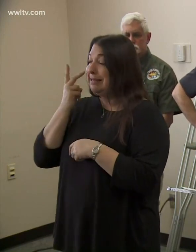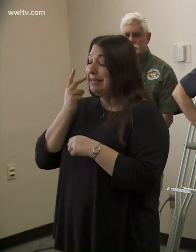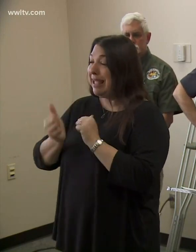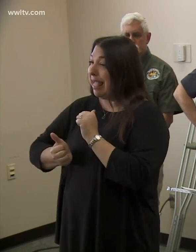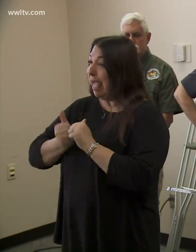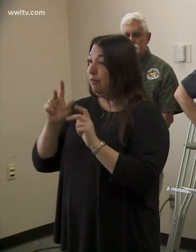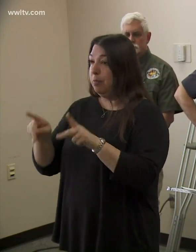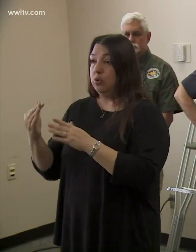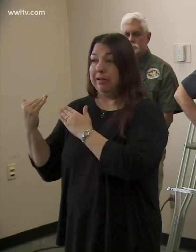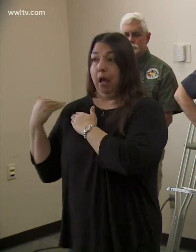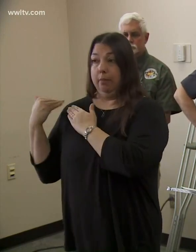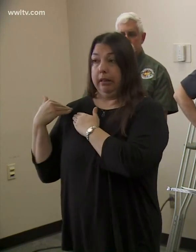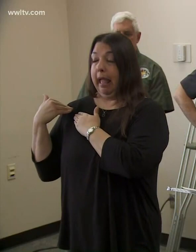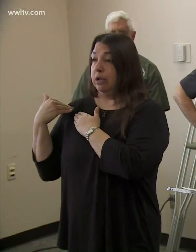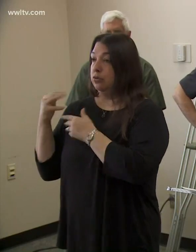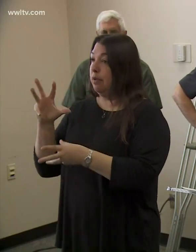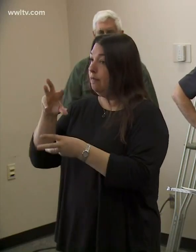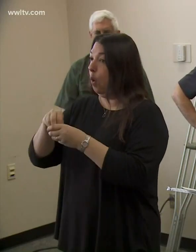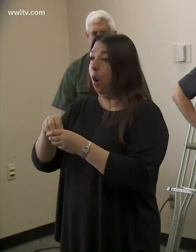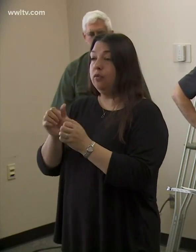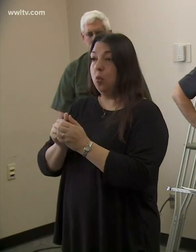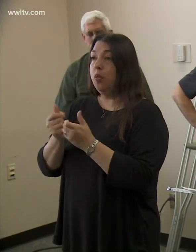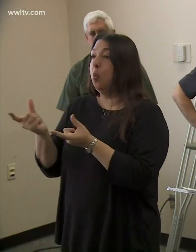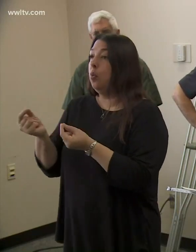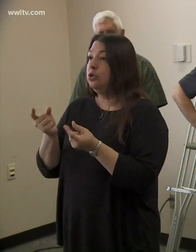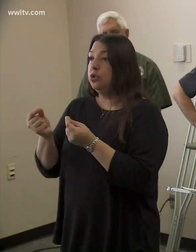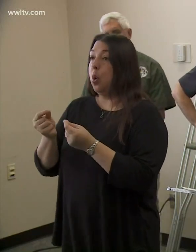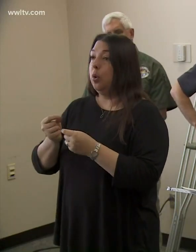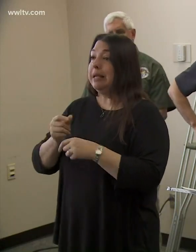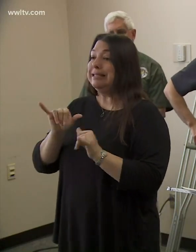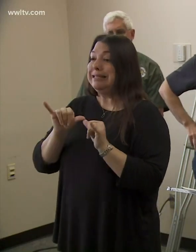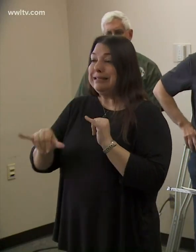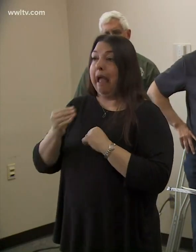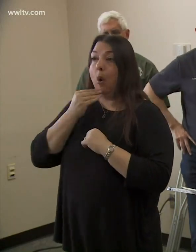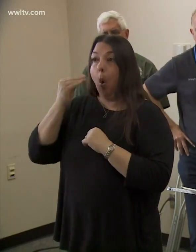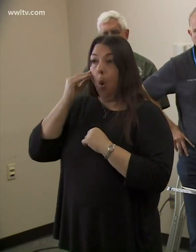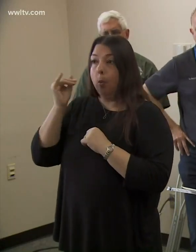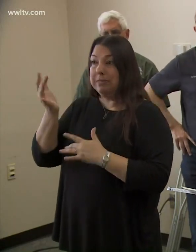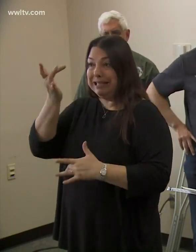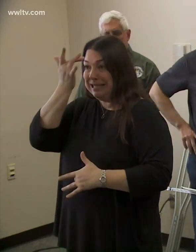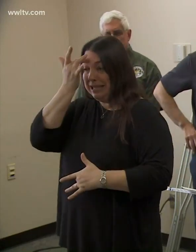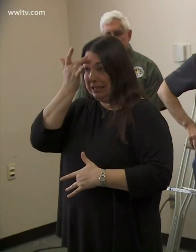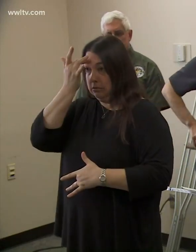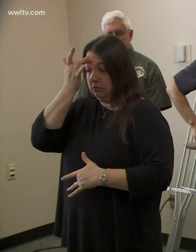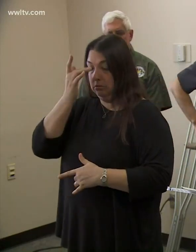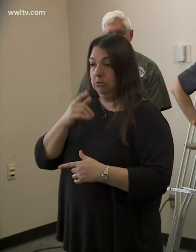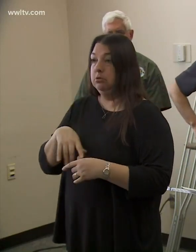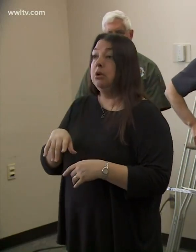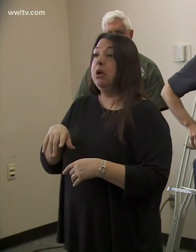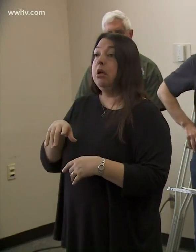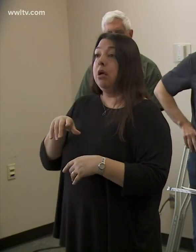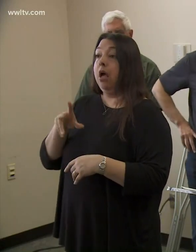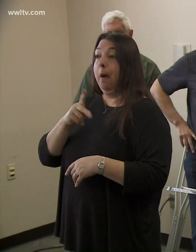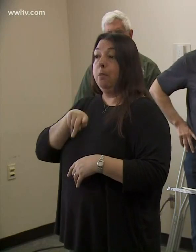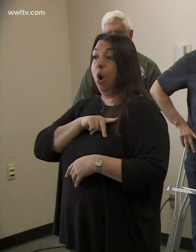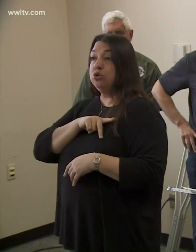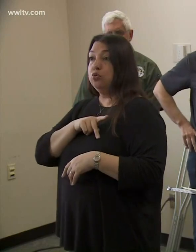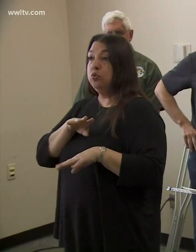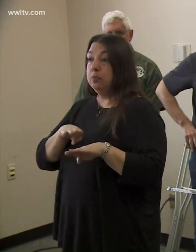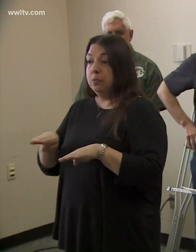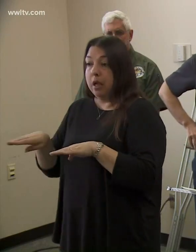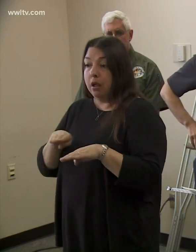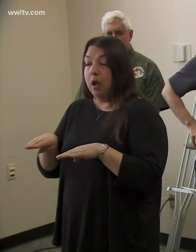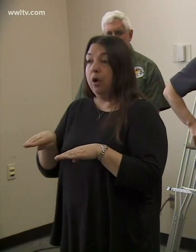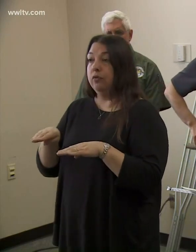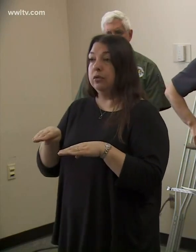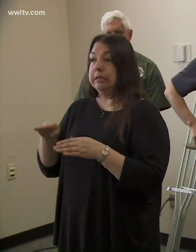citizen's obligation to participate in these methods is to stay home if you are sick. It's to engage in those personal behaviors, um,